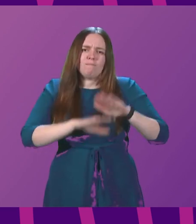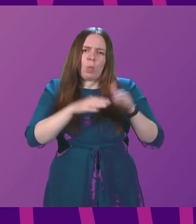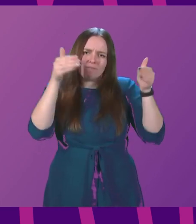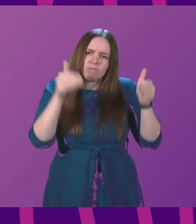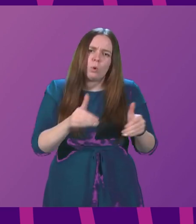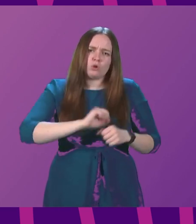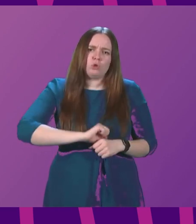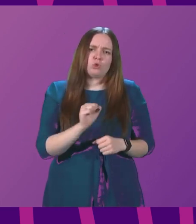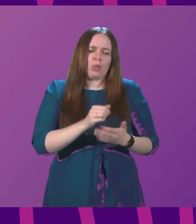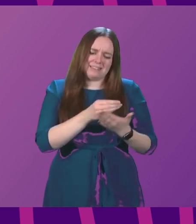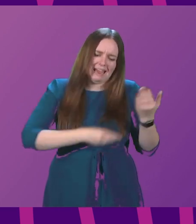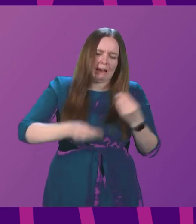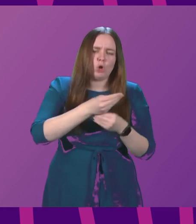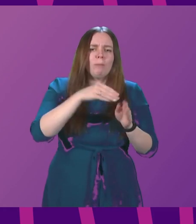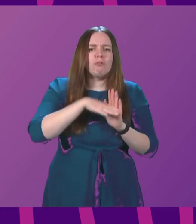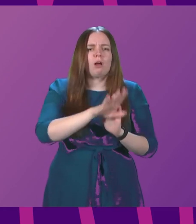economic recovery.